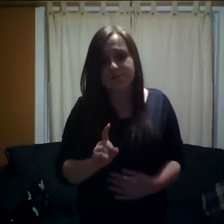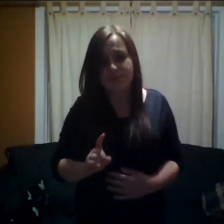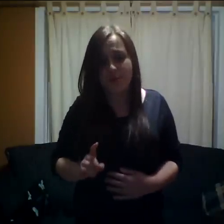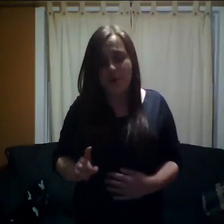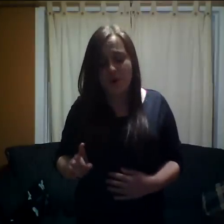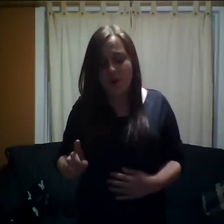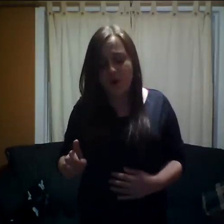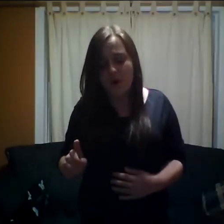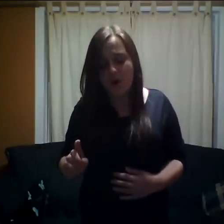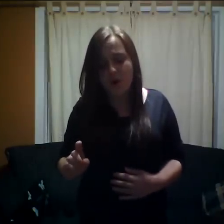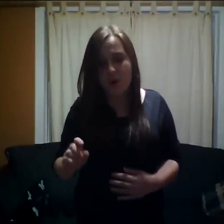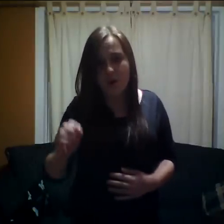more.